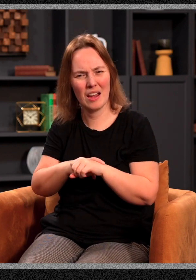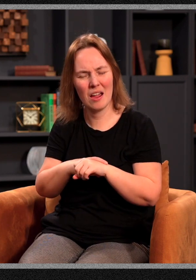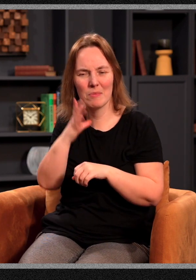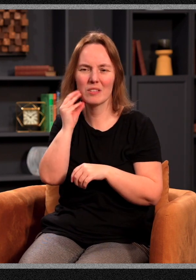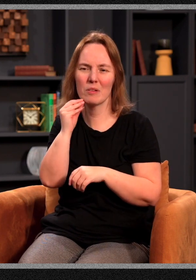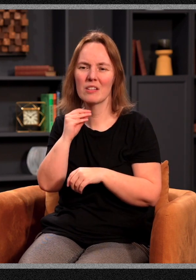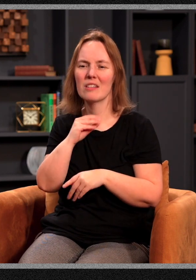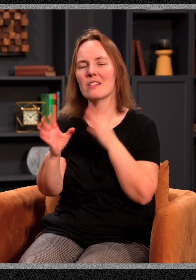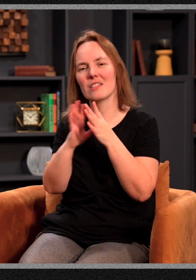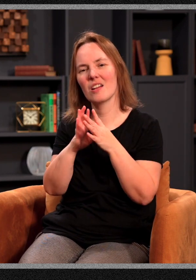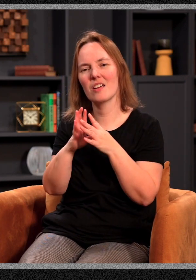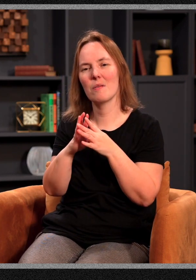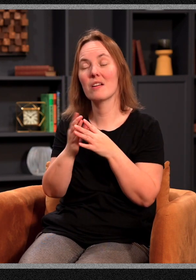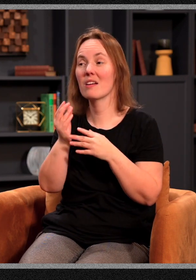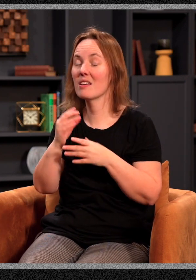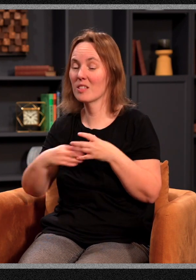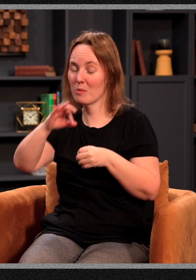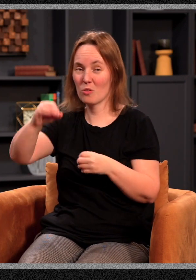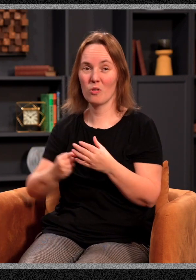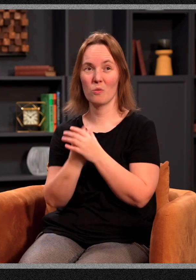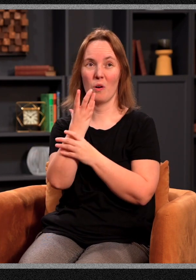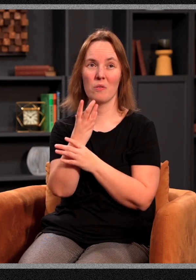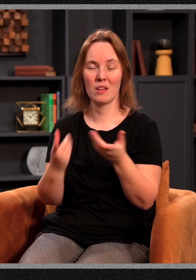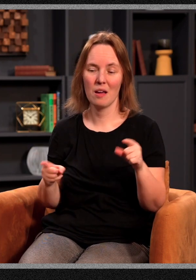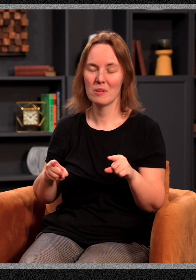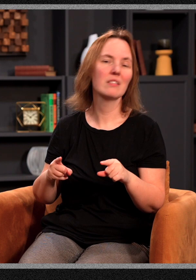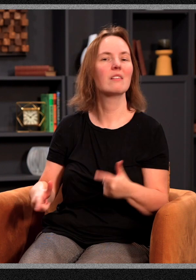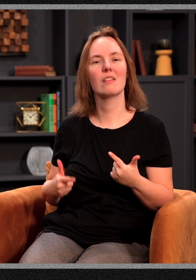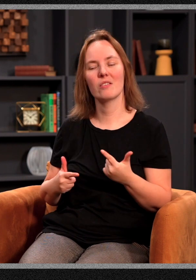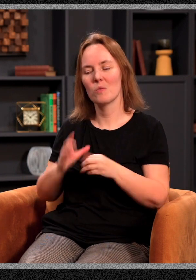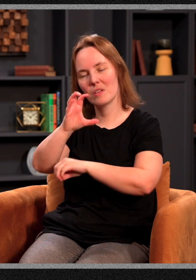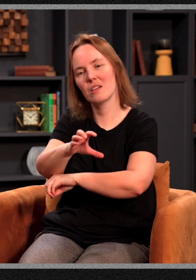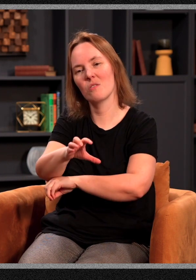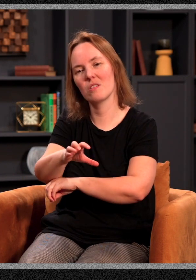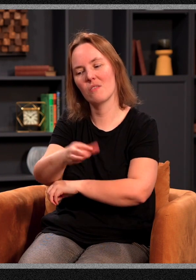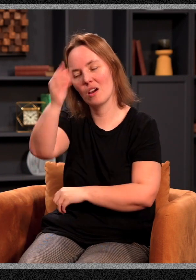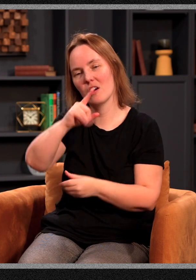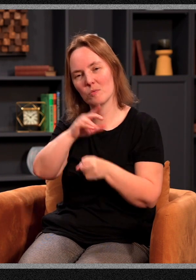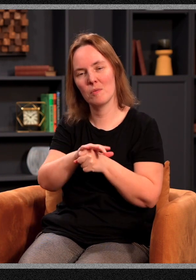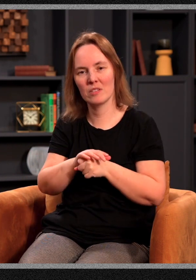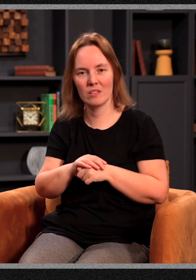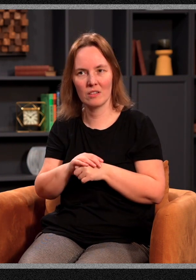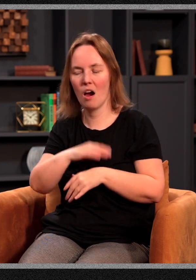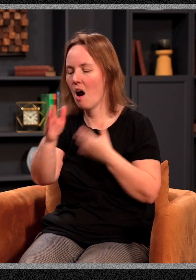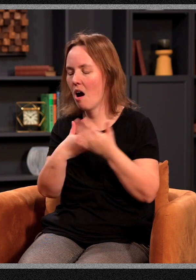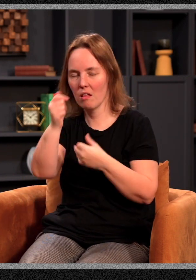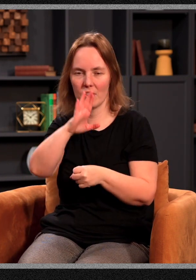He's talking about an actual spiritual growth that happens in our lives when we lay hold of God's promises. All of